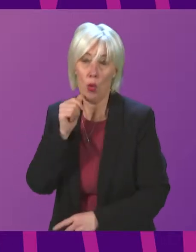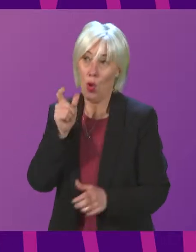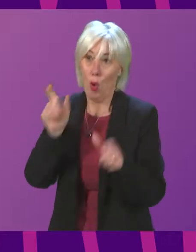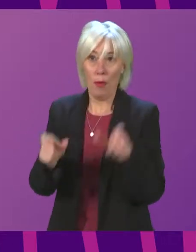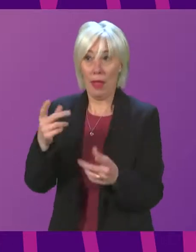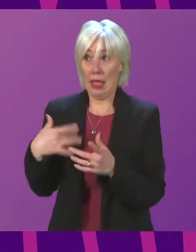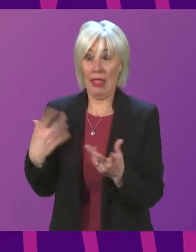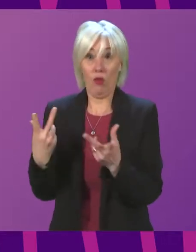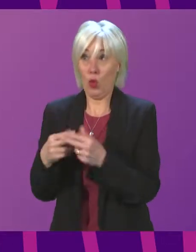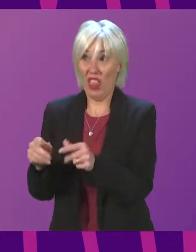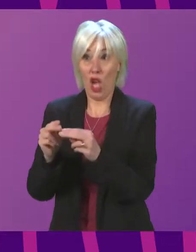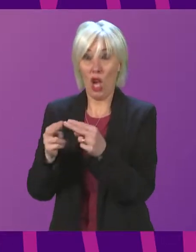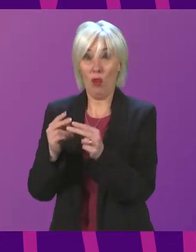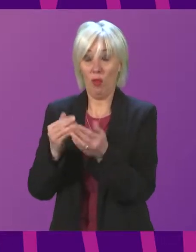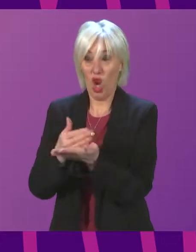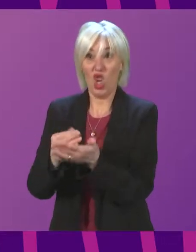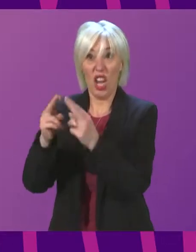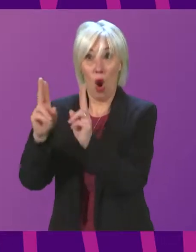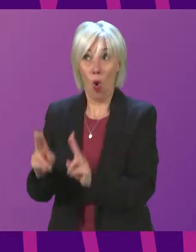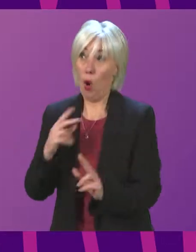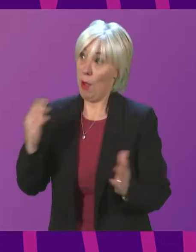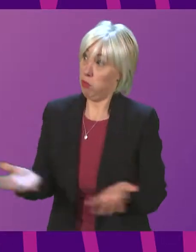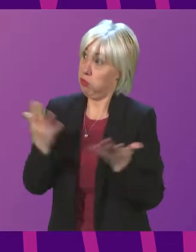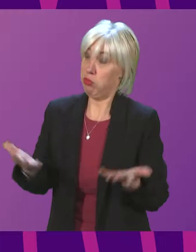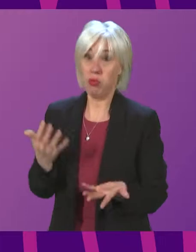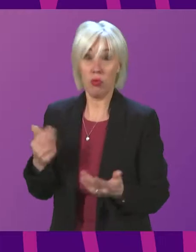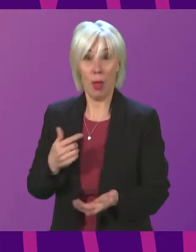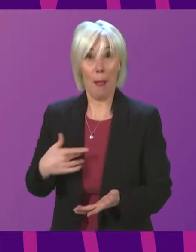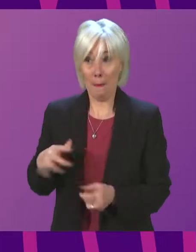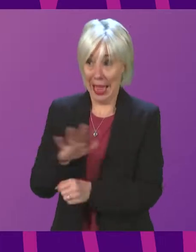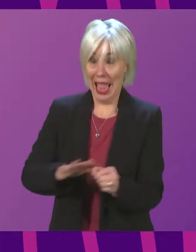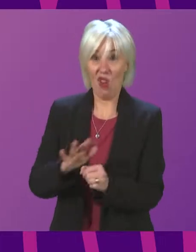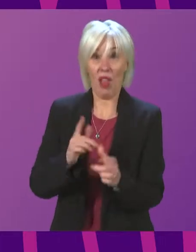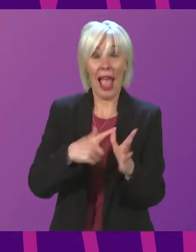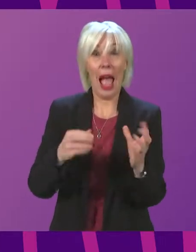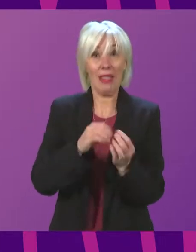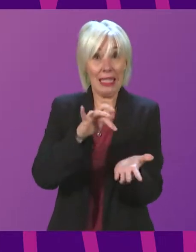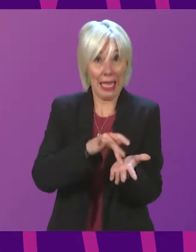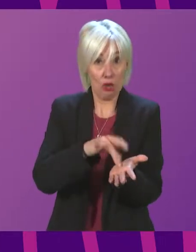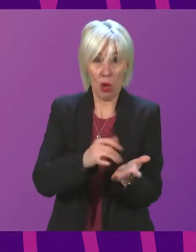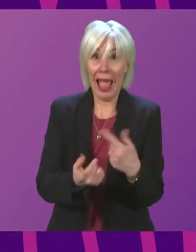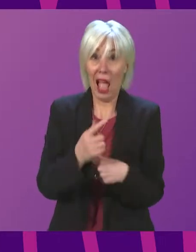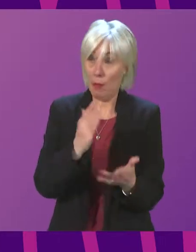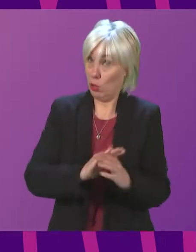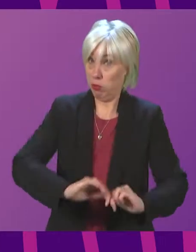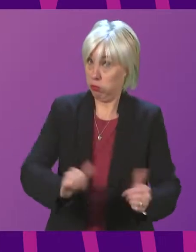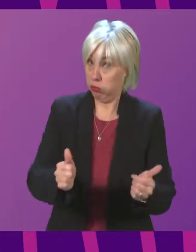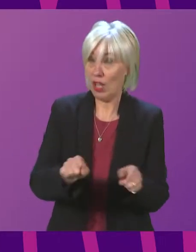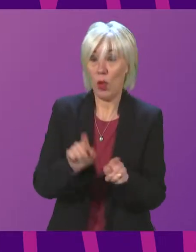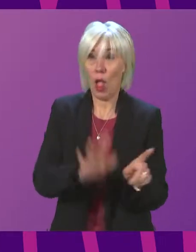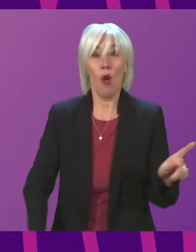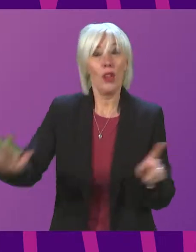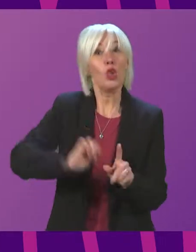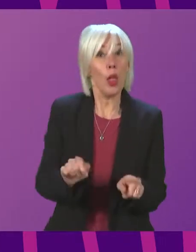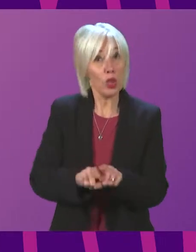well. That happens here in my constituency in Aberdeen Central and across Scotland. But the use of the term